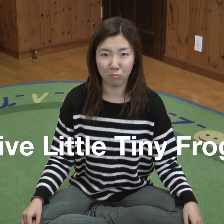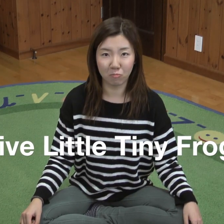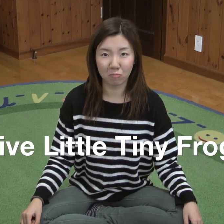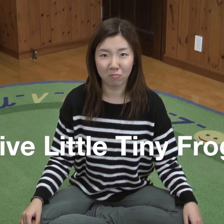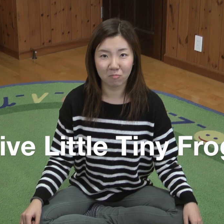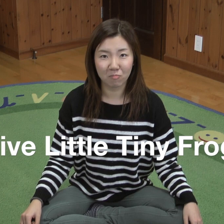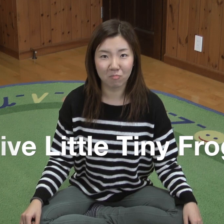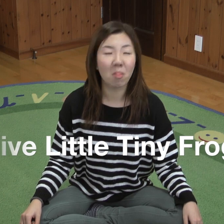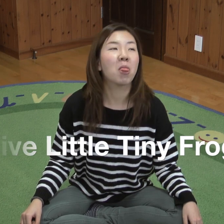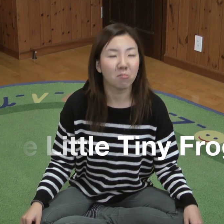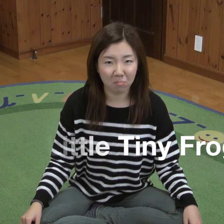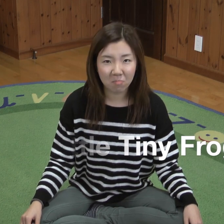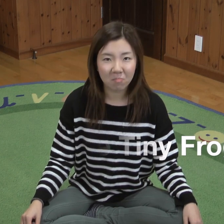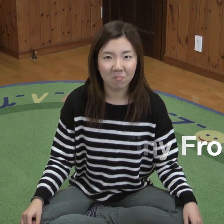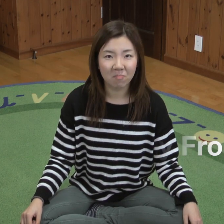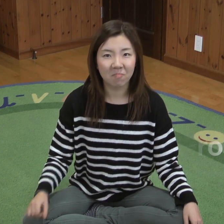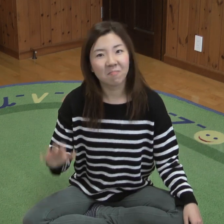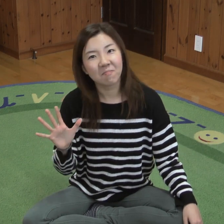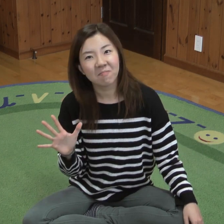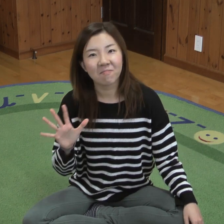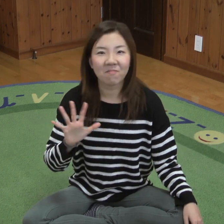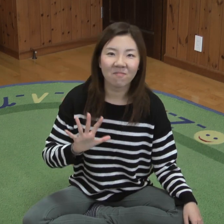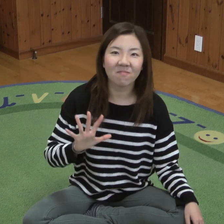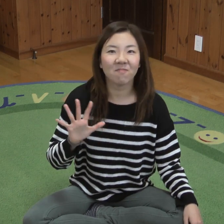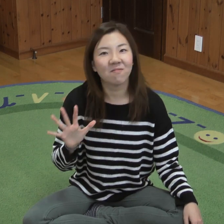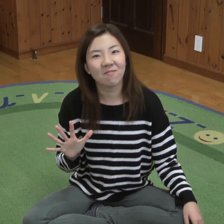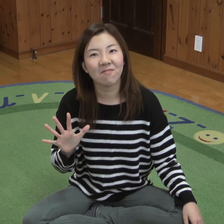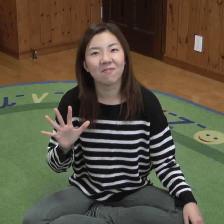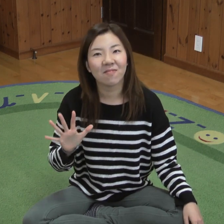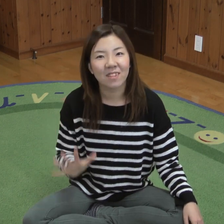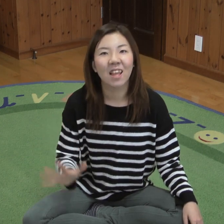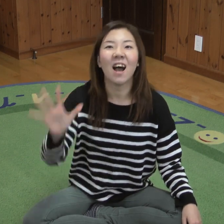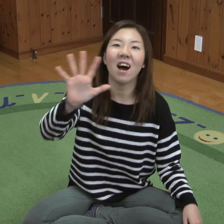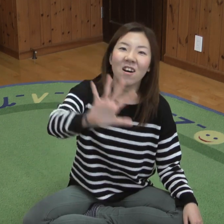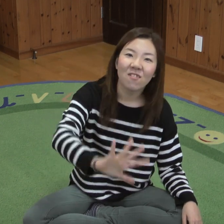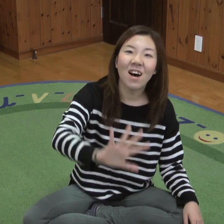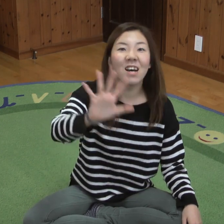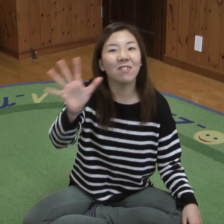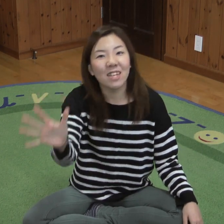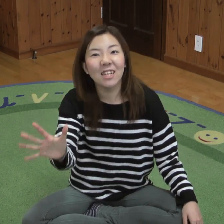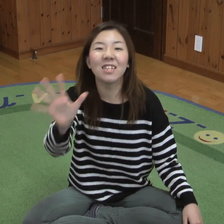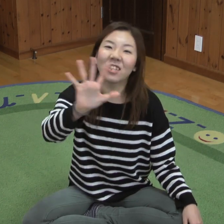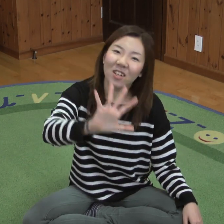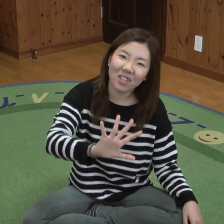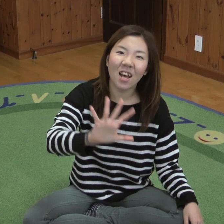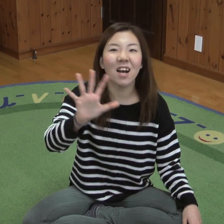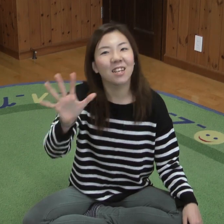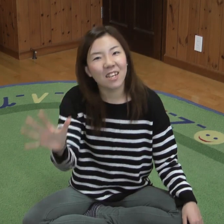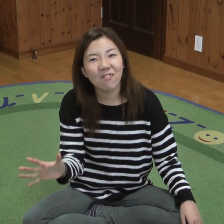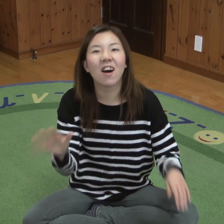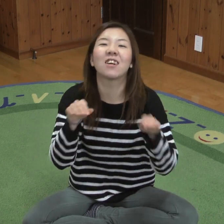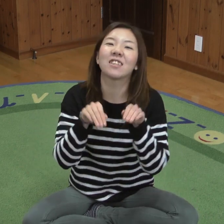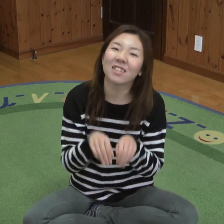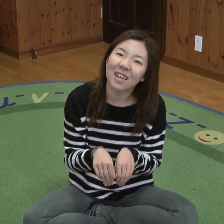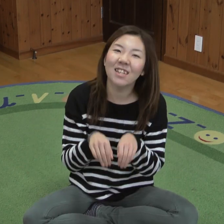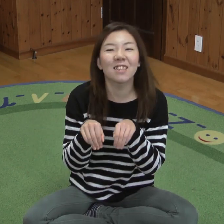Five Little Tiny Frogs Five little tiny frogs sat